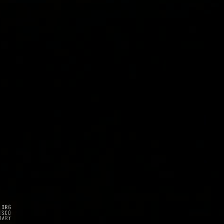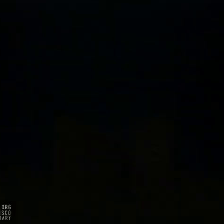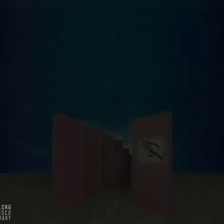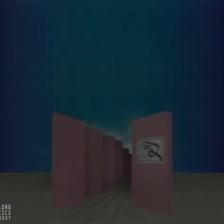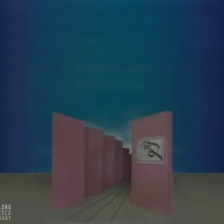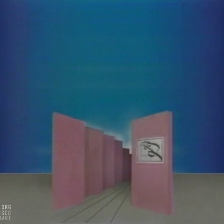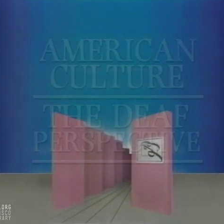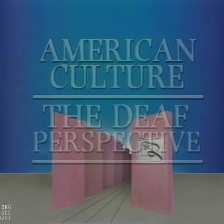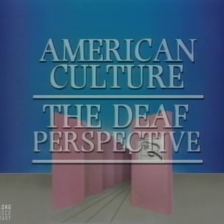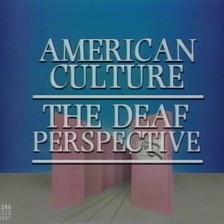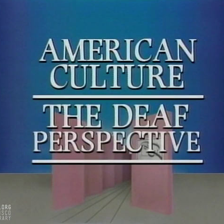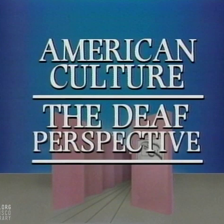Bye.